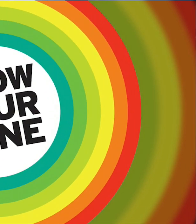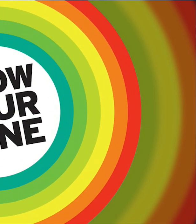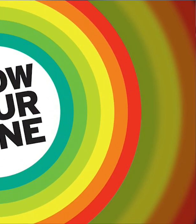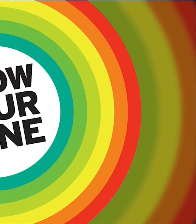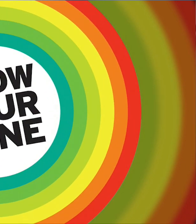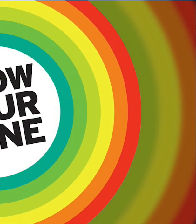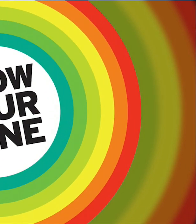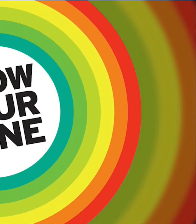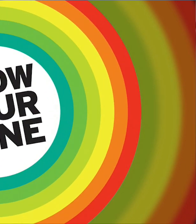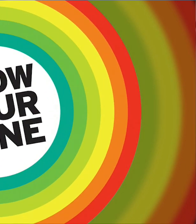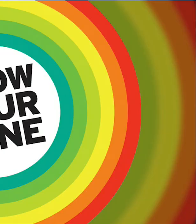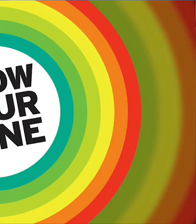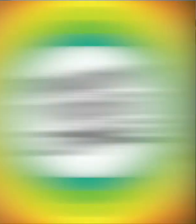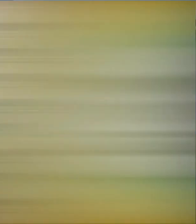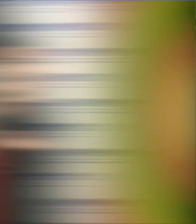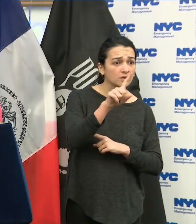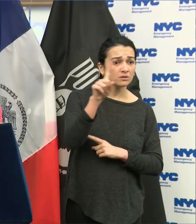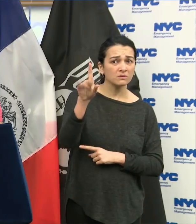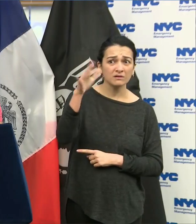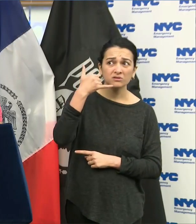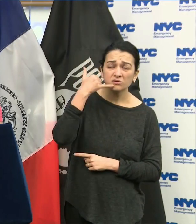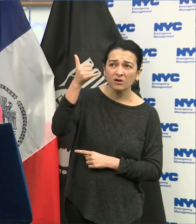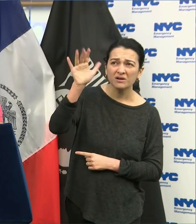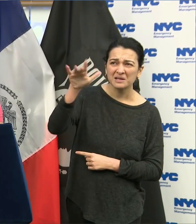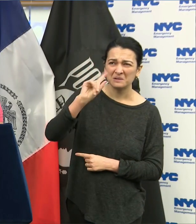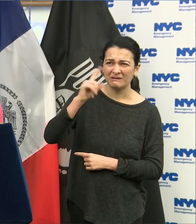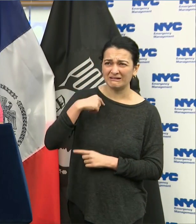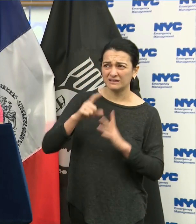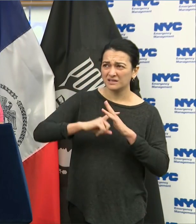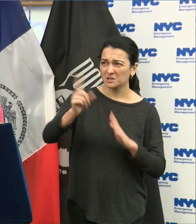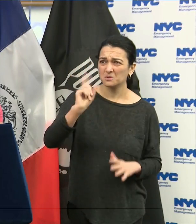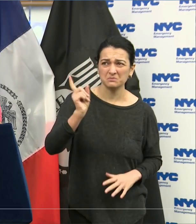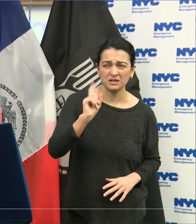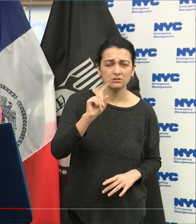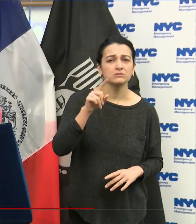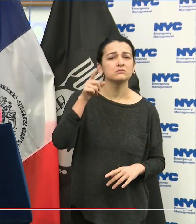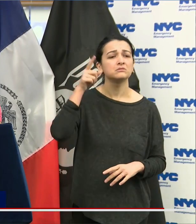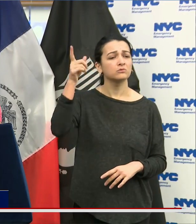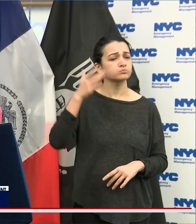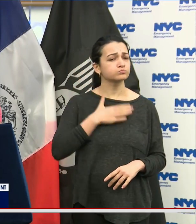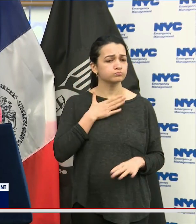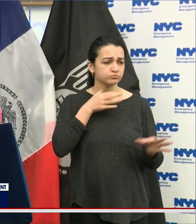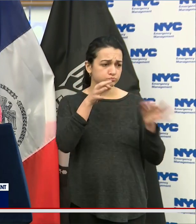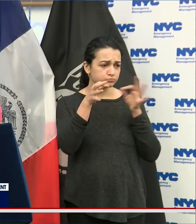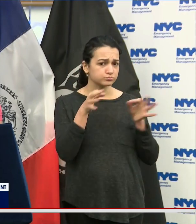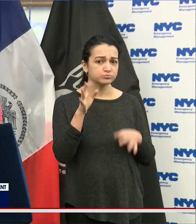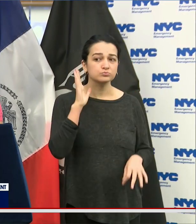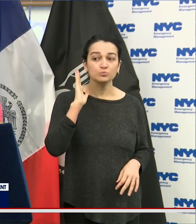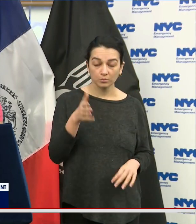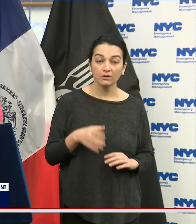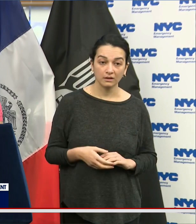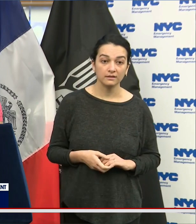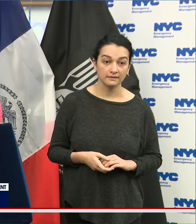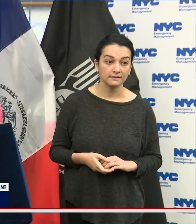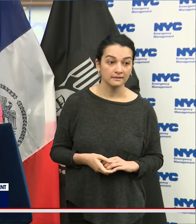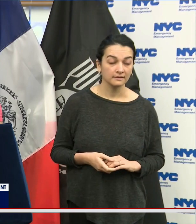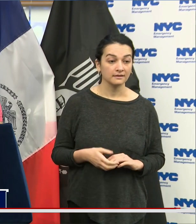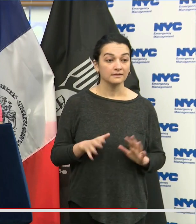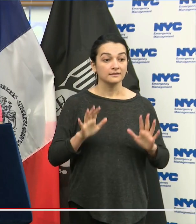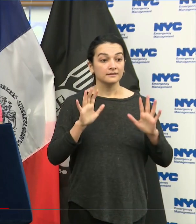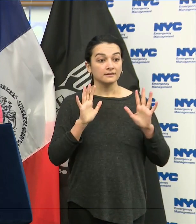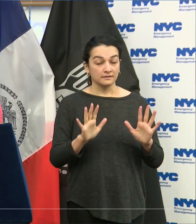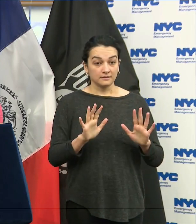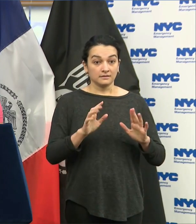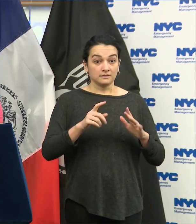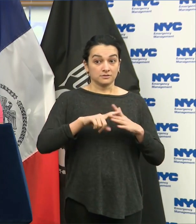awareness campaign rolling out next week. New Yorkers will see new Know Your Zone on ads, on bus shelters, bike pumps, storefronts